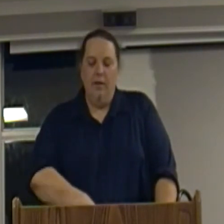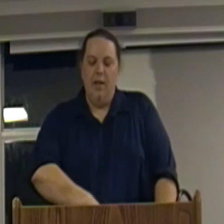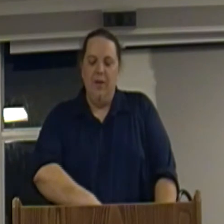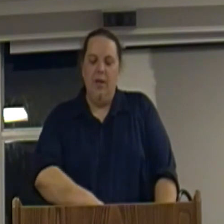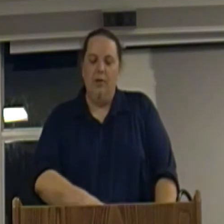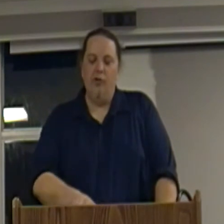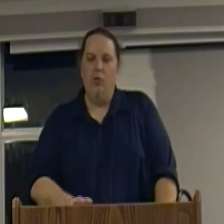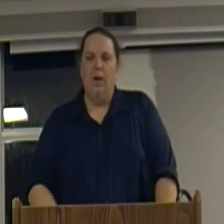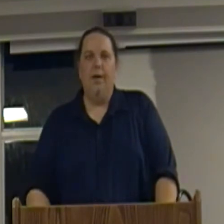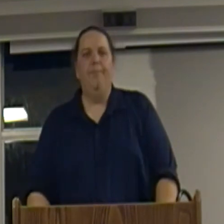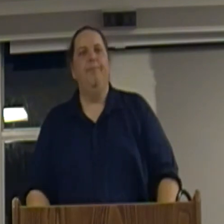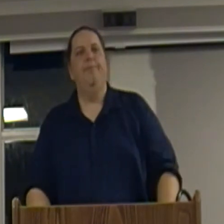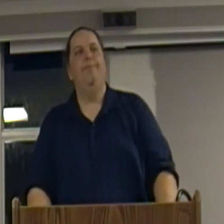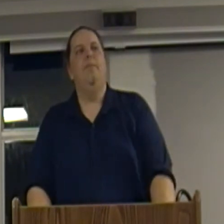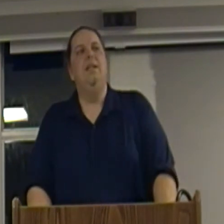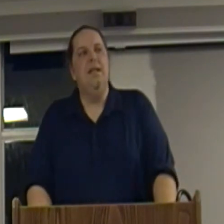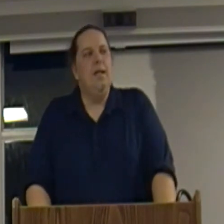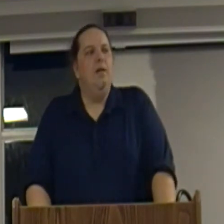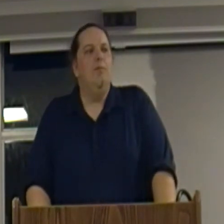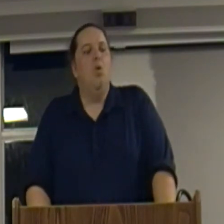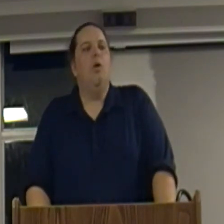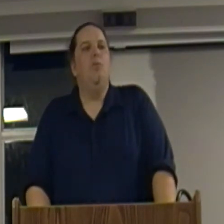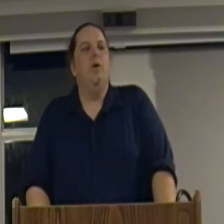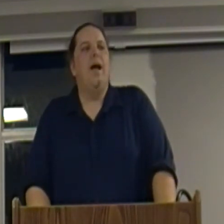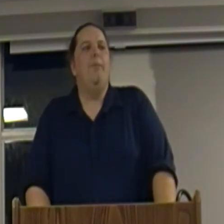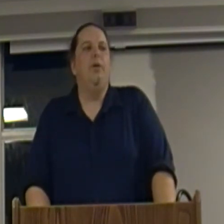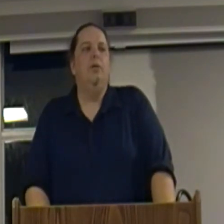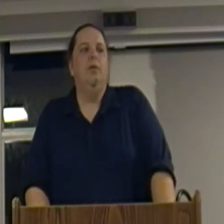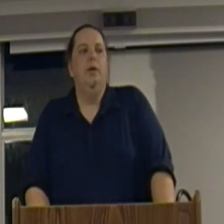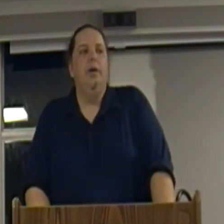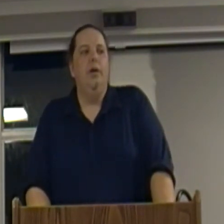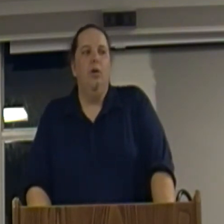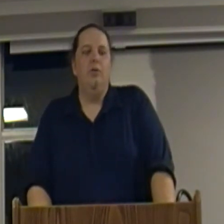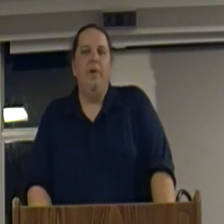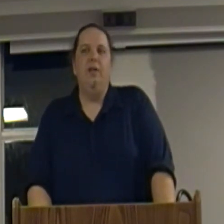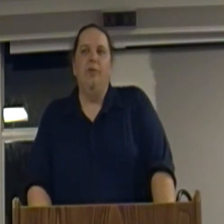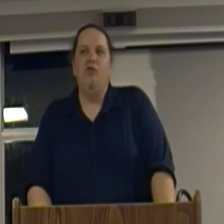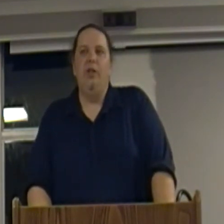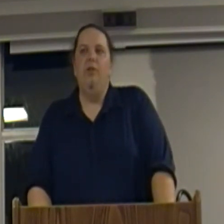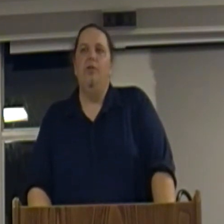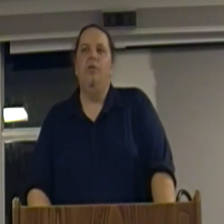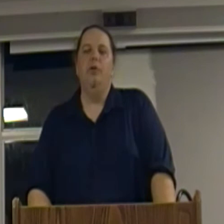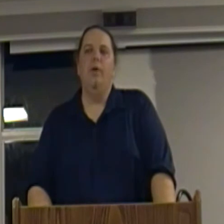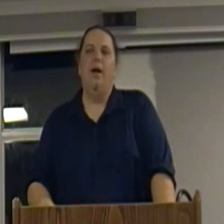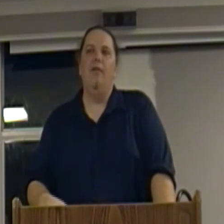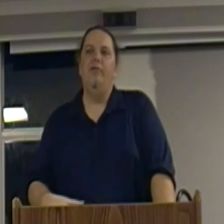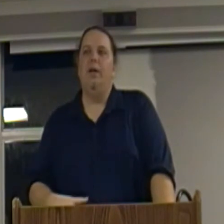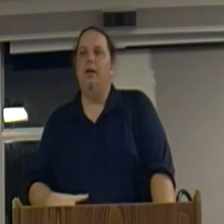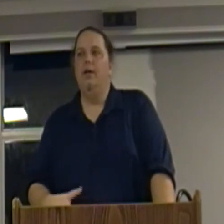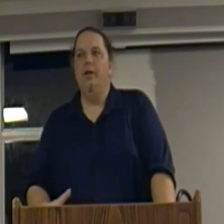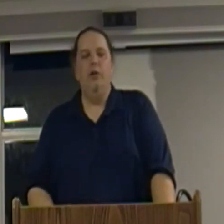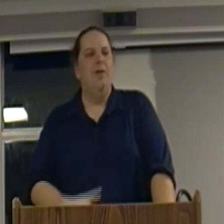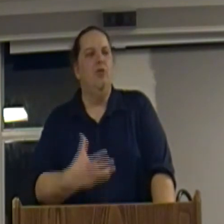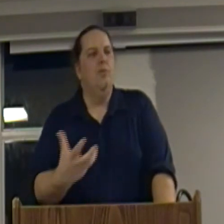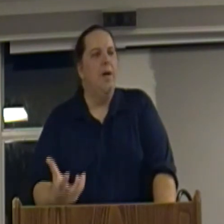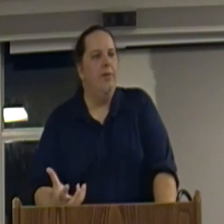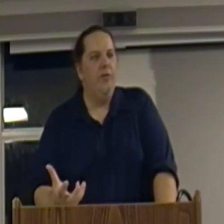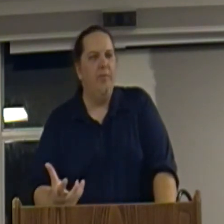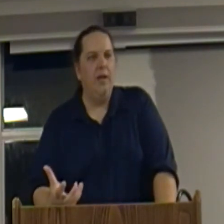They begin to need more and more capital in order to make their machines. And so you have new methods of